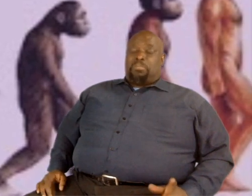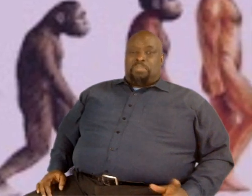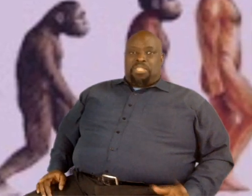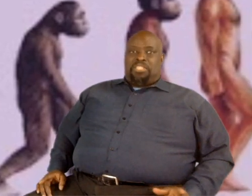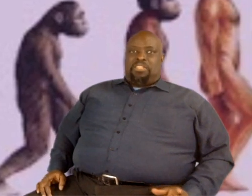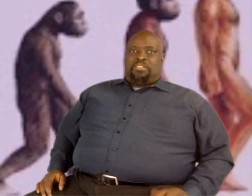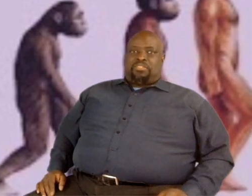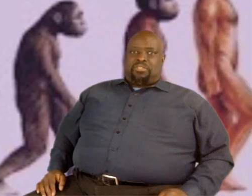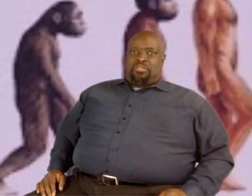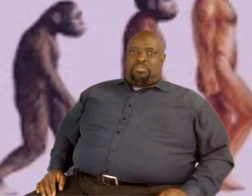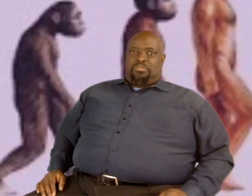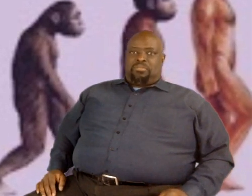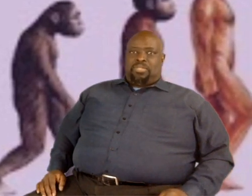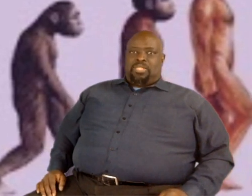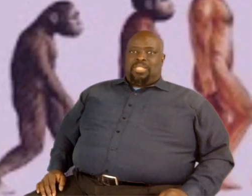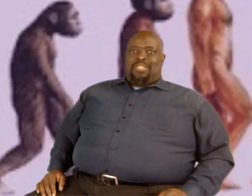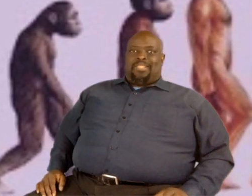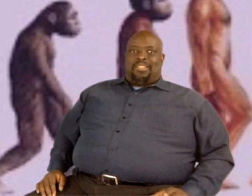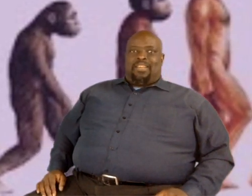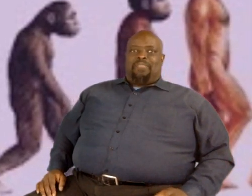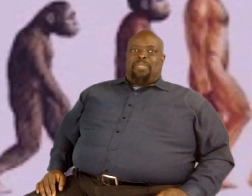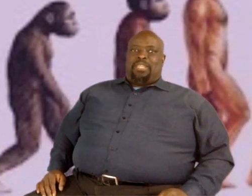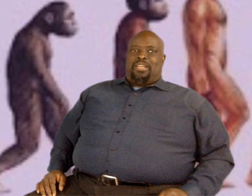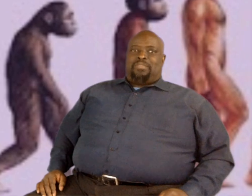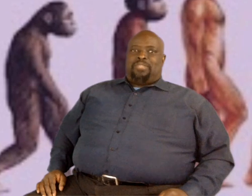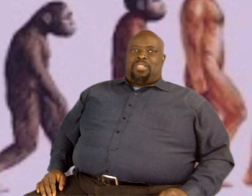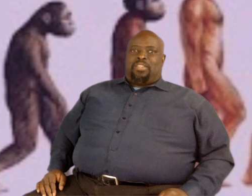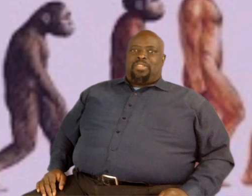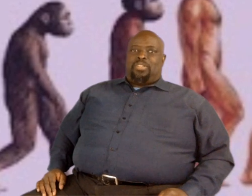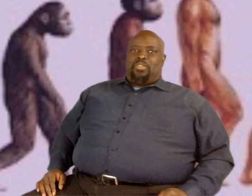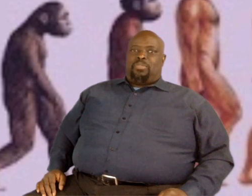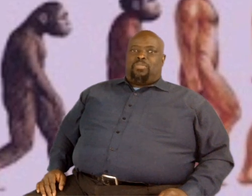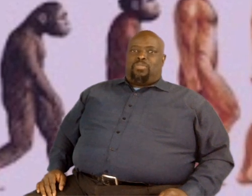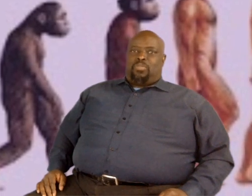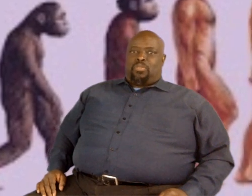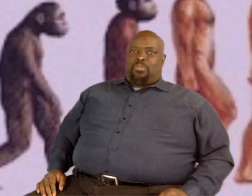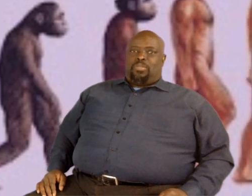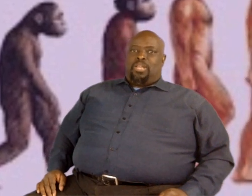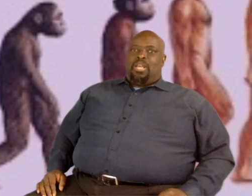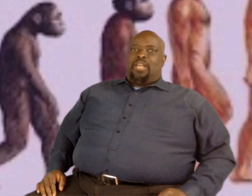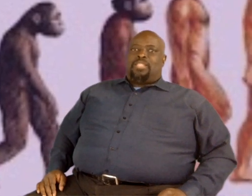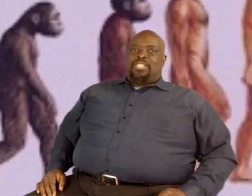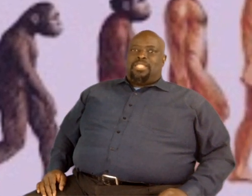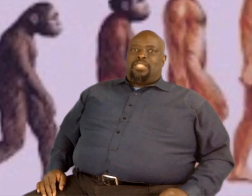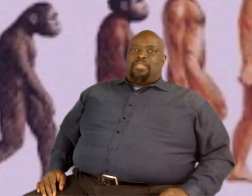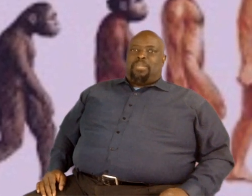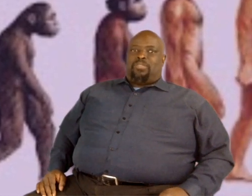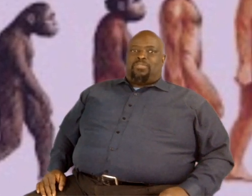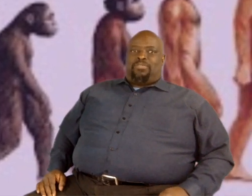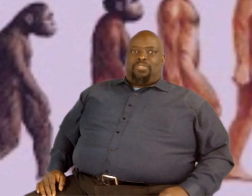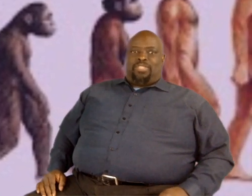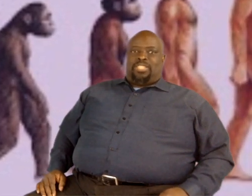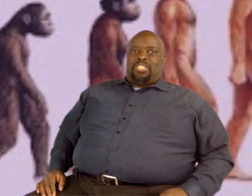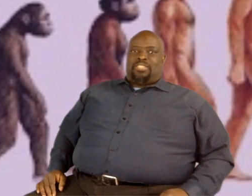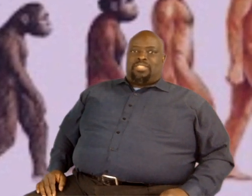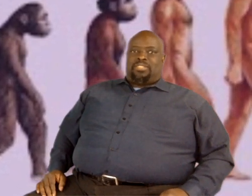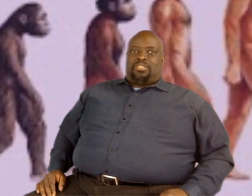million years ago, did not become the current human form until about 50,000 years ago.